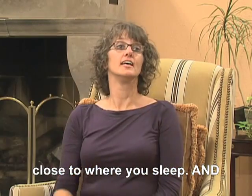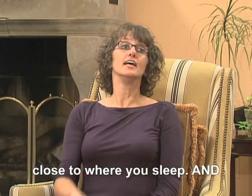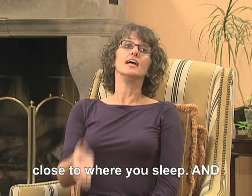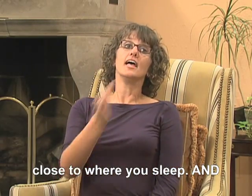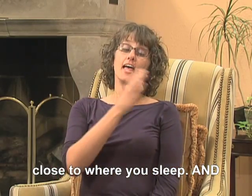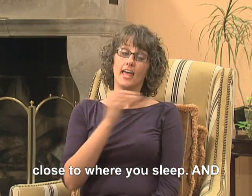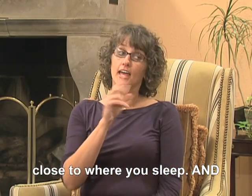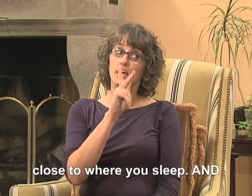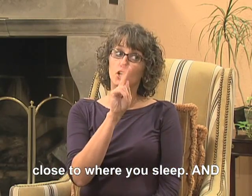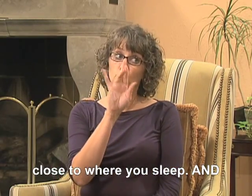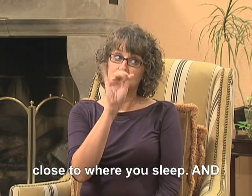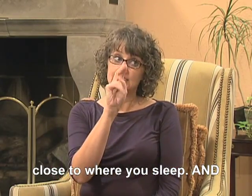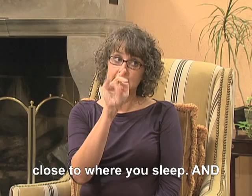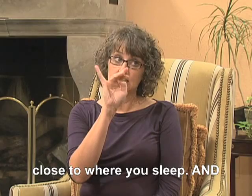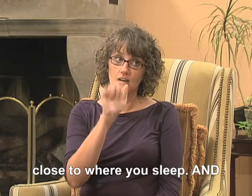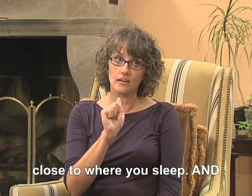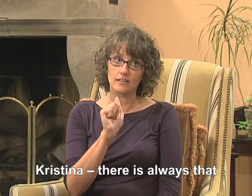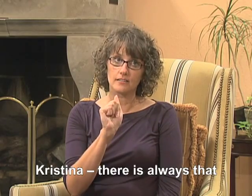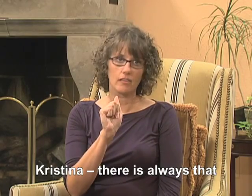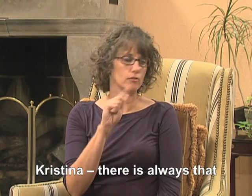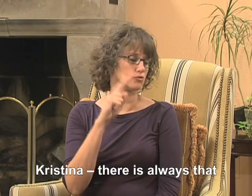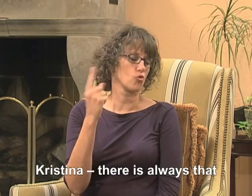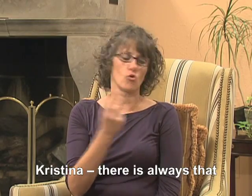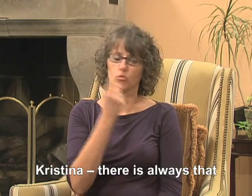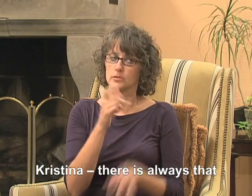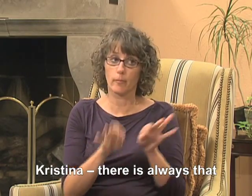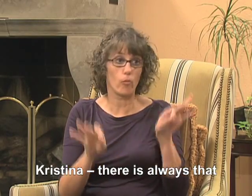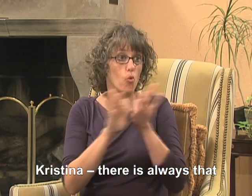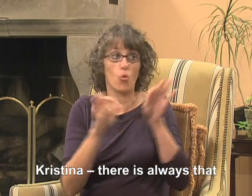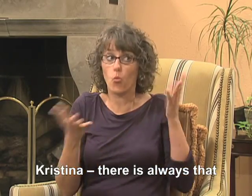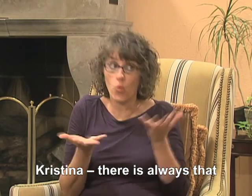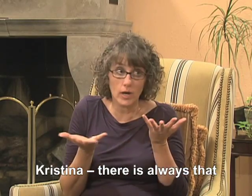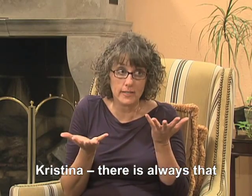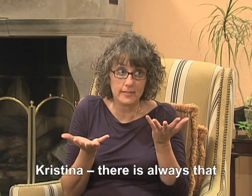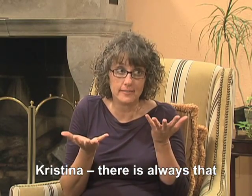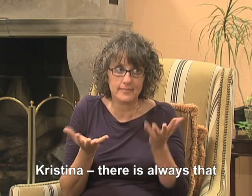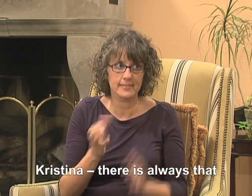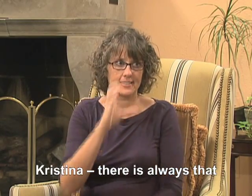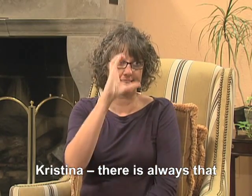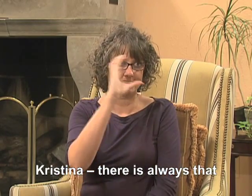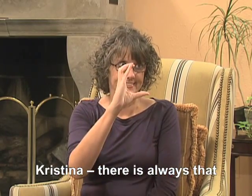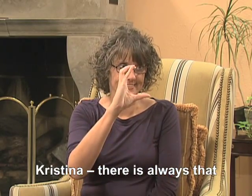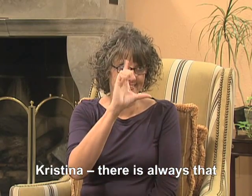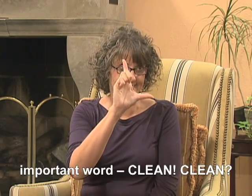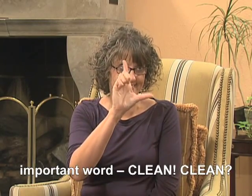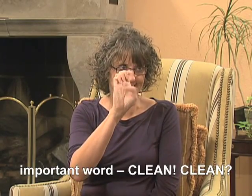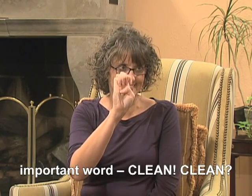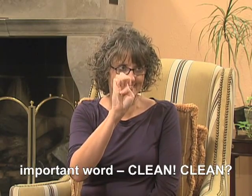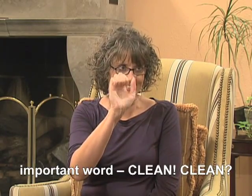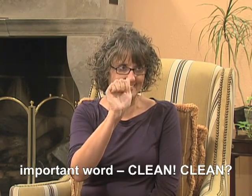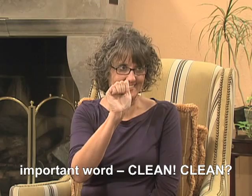And, Christina, there is always that important word, clean.